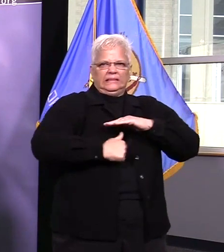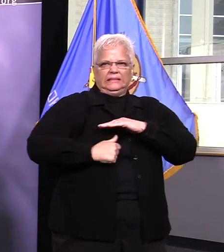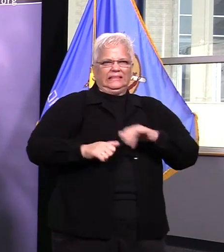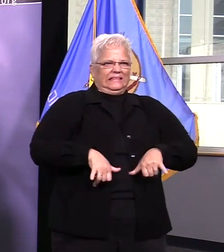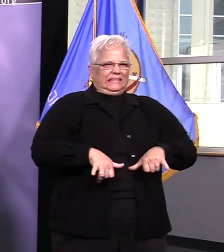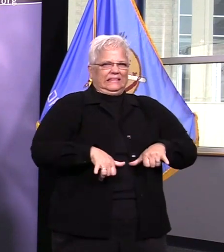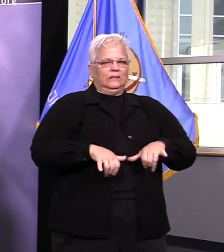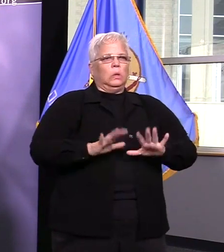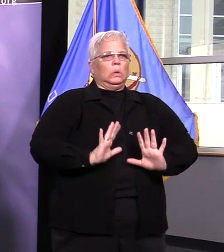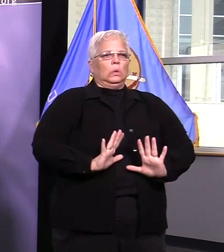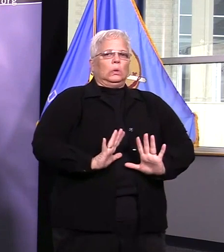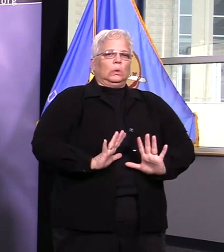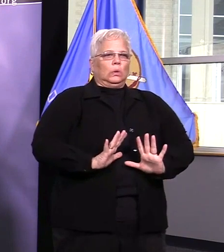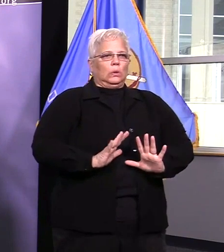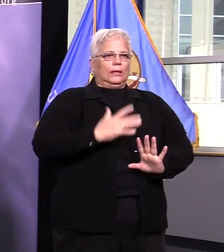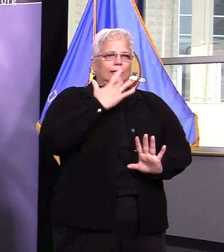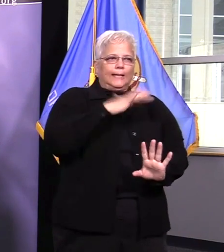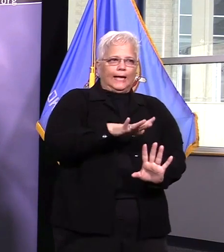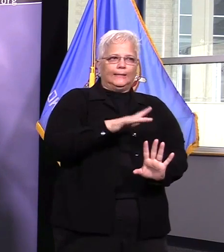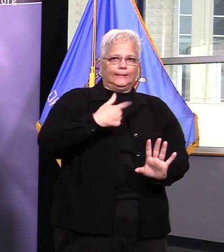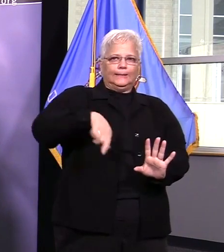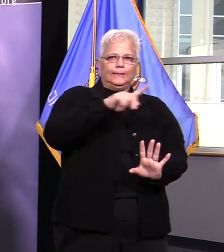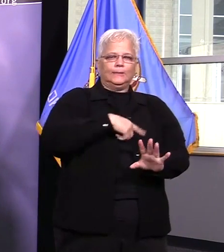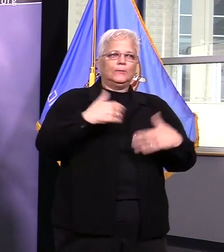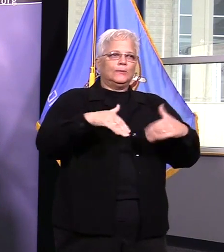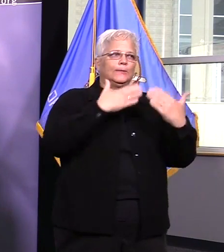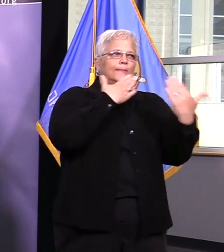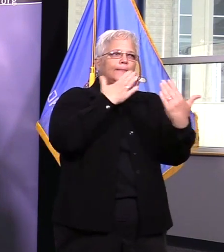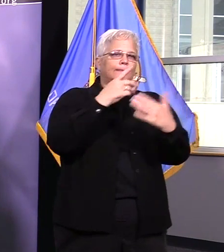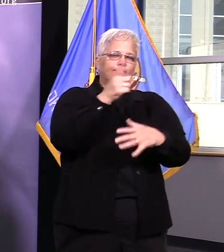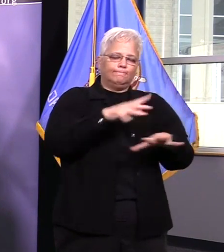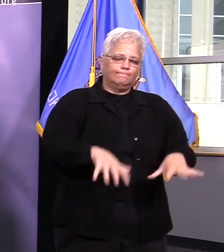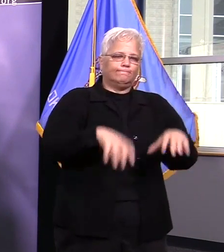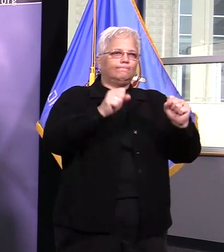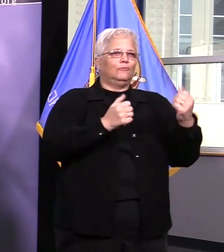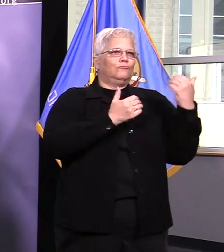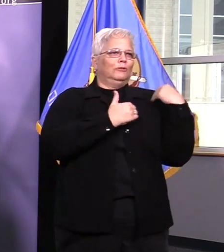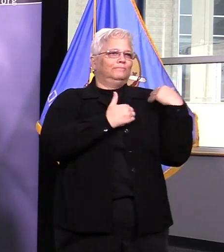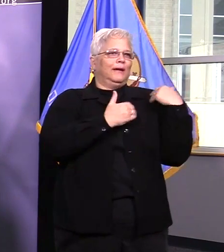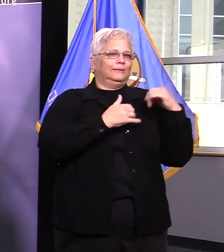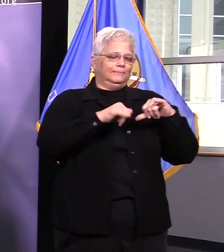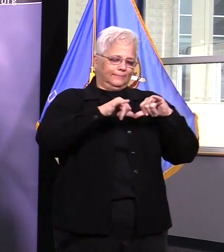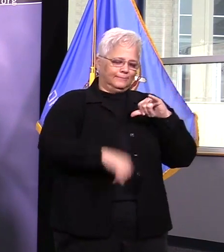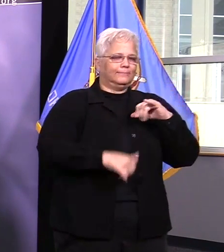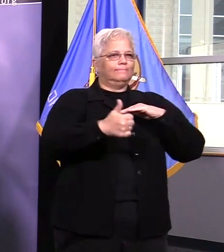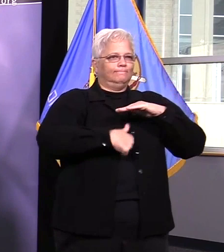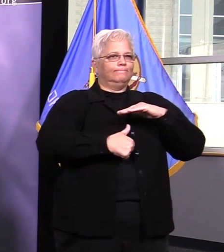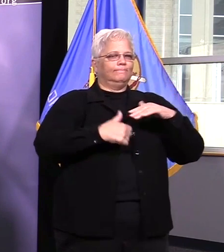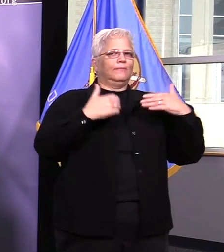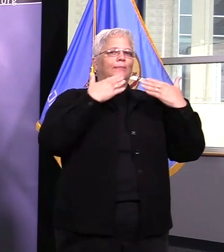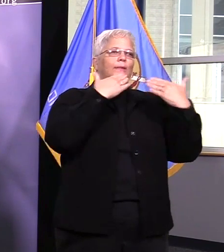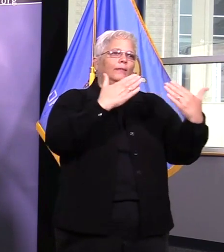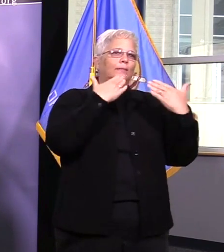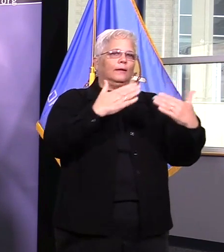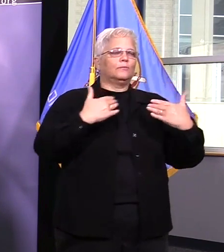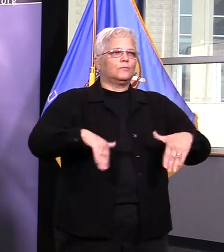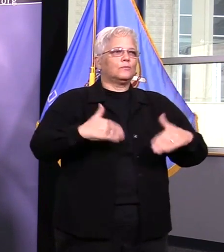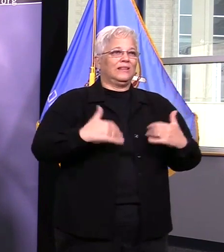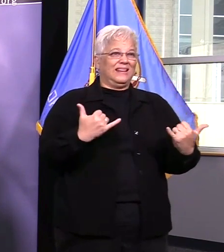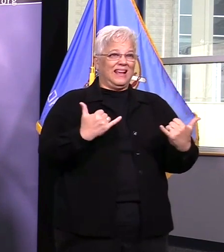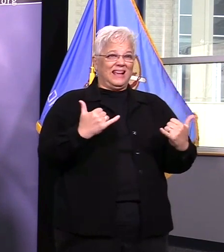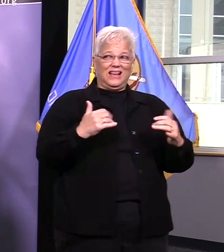because that's what all of the public health guidance that we could find gave us that the earlier you act